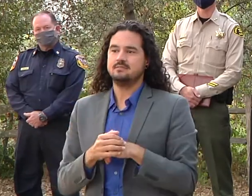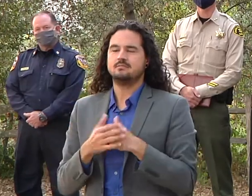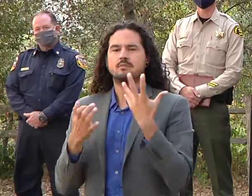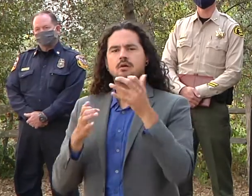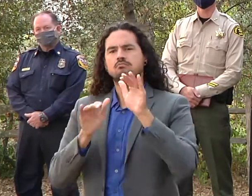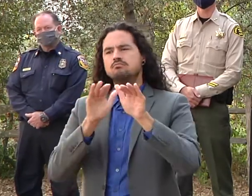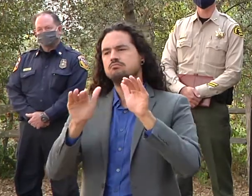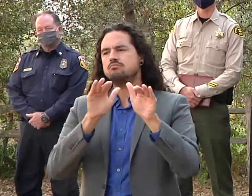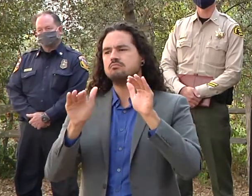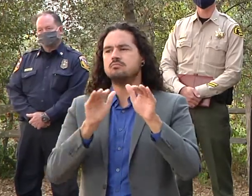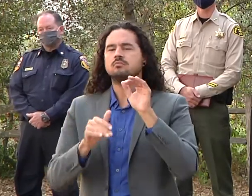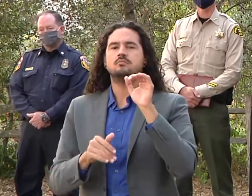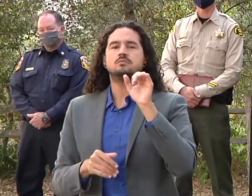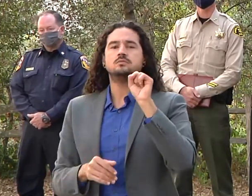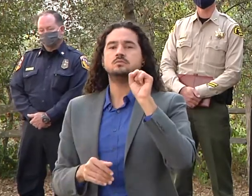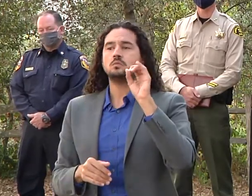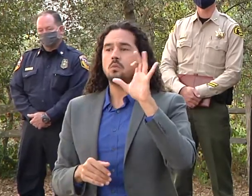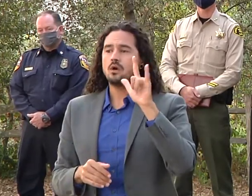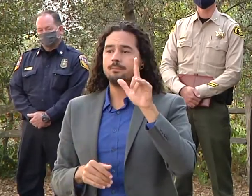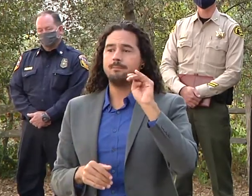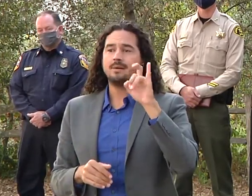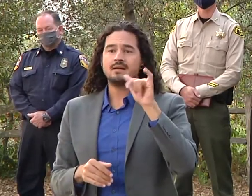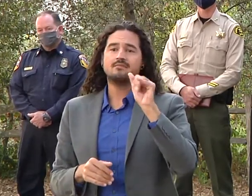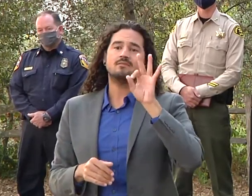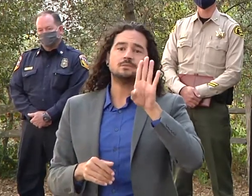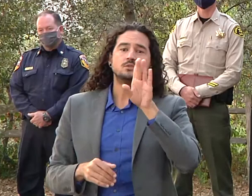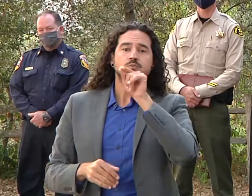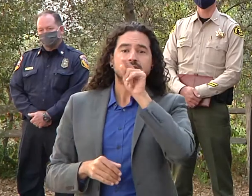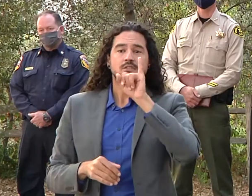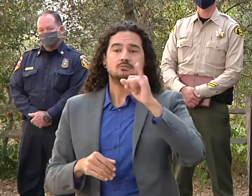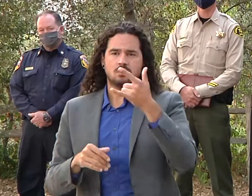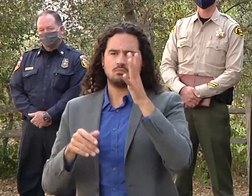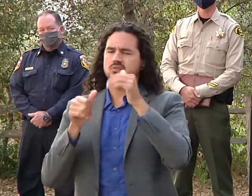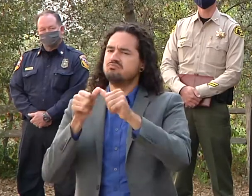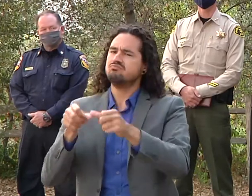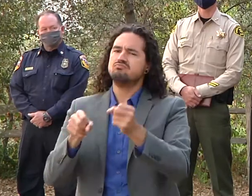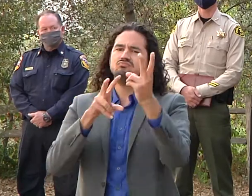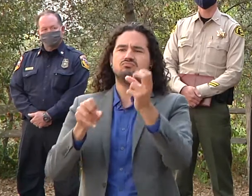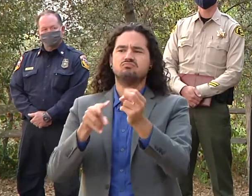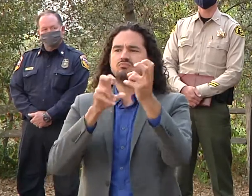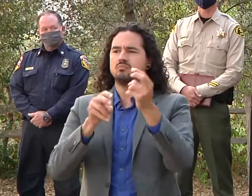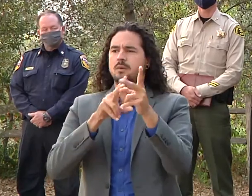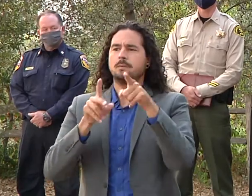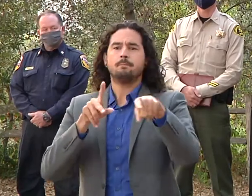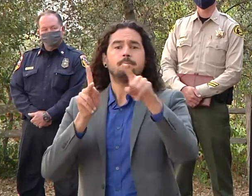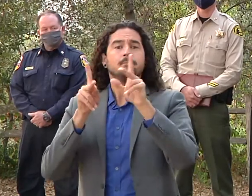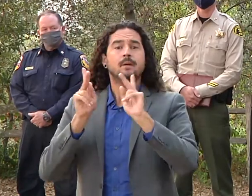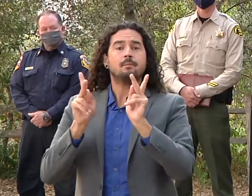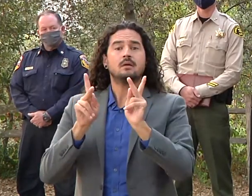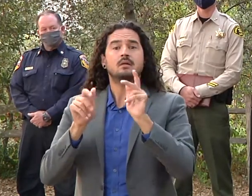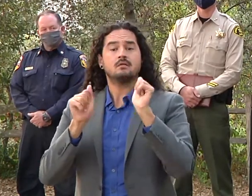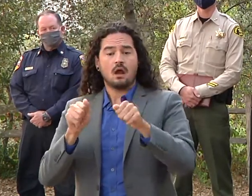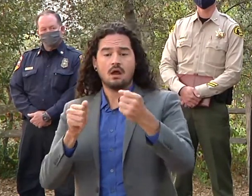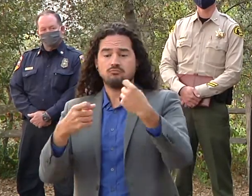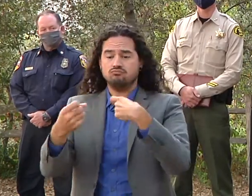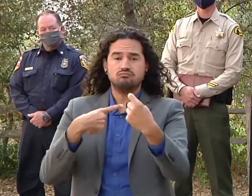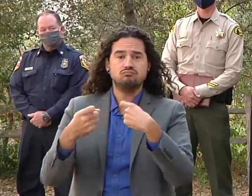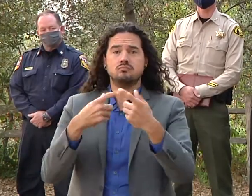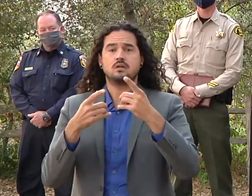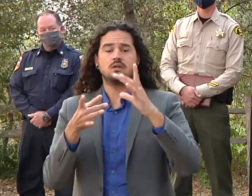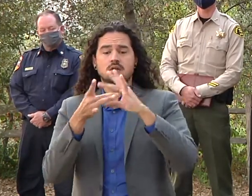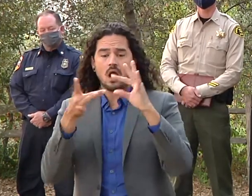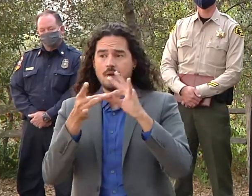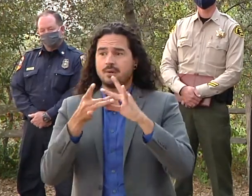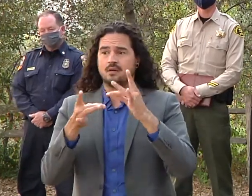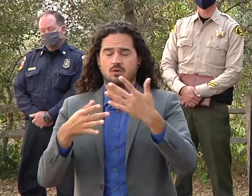grateful we are for everyone being so engaged with us on those different platforms it's definitely been unprecedented times as